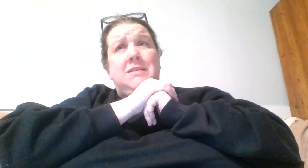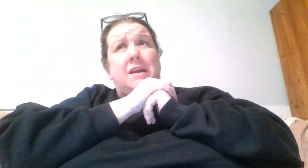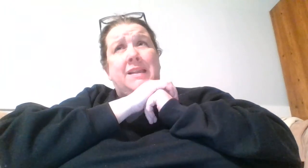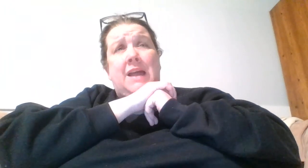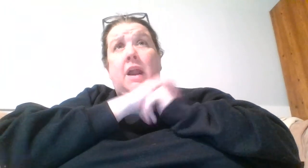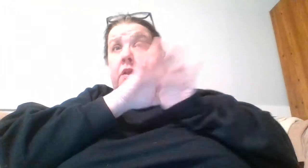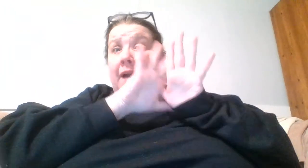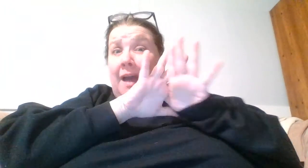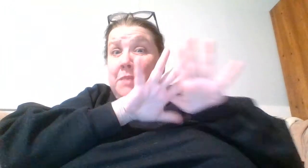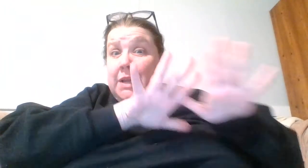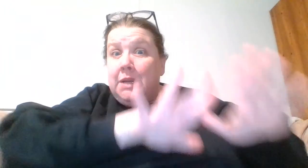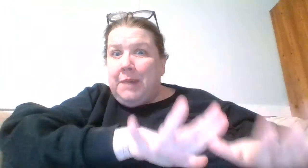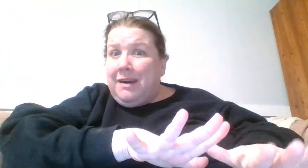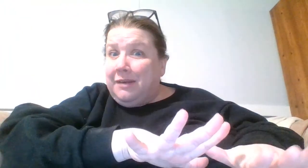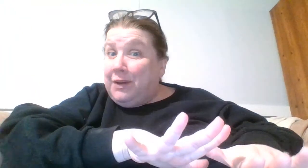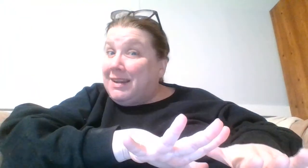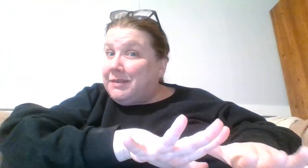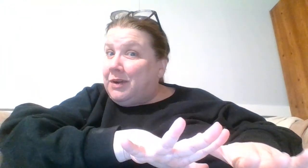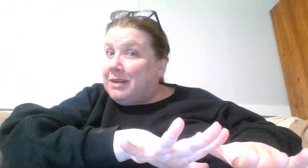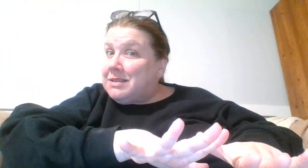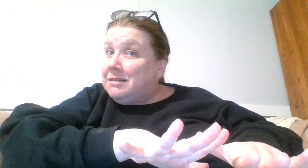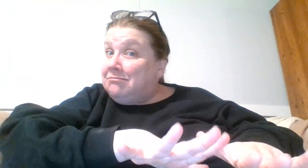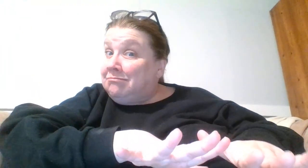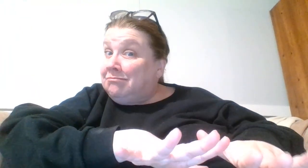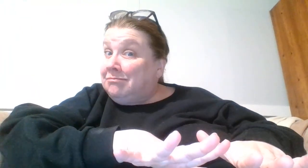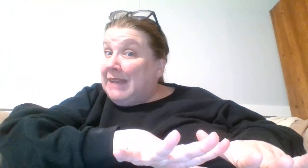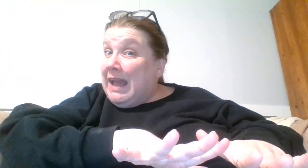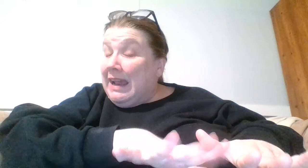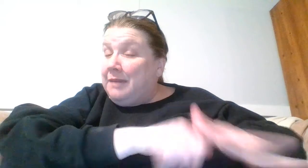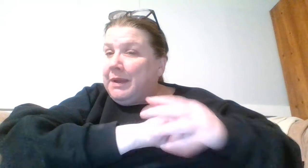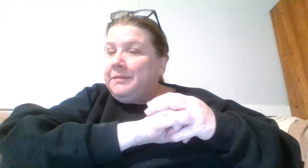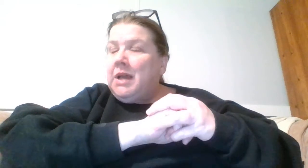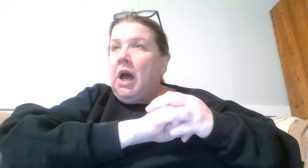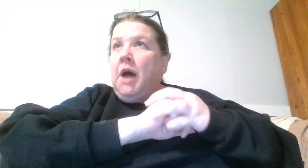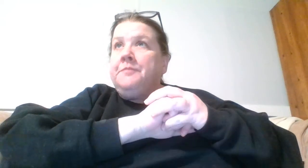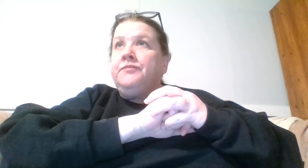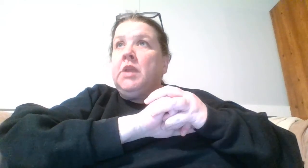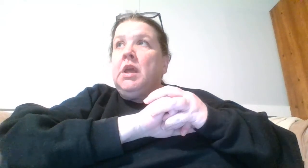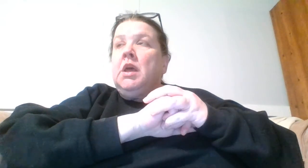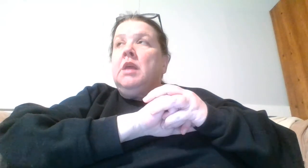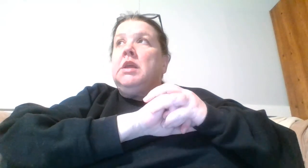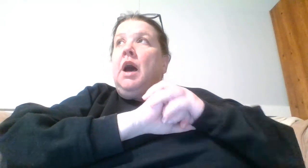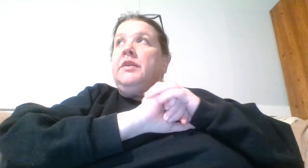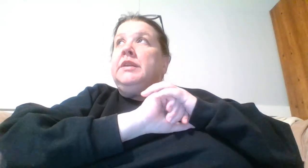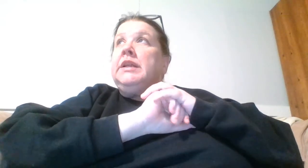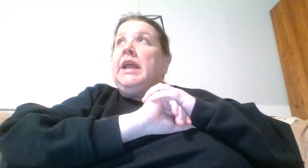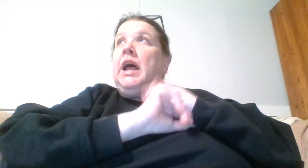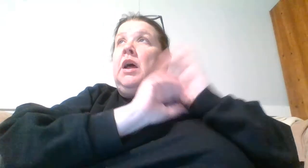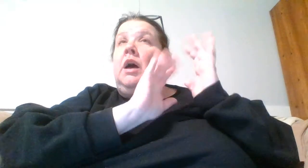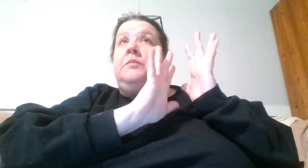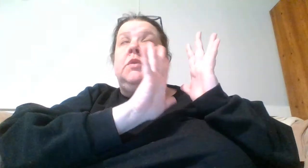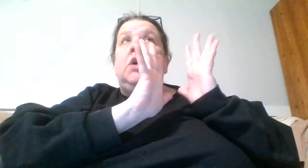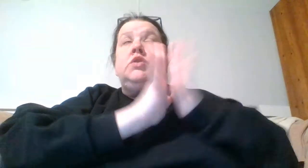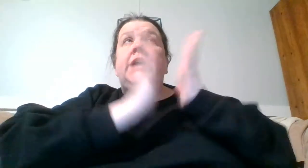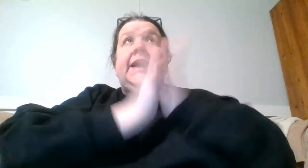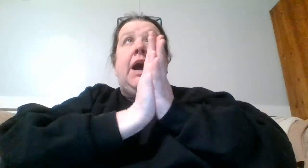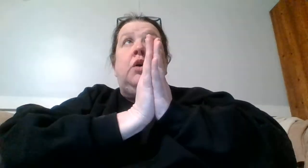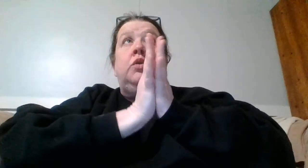suck at that although I have been getting better if you guys have noticed I have been um the other thing that um go check out